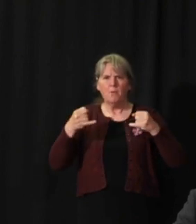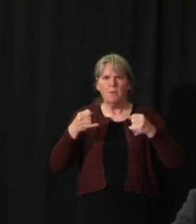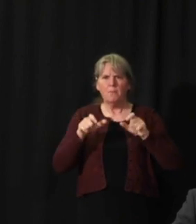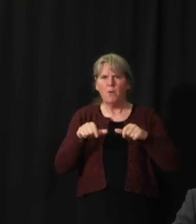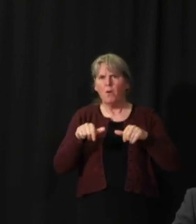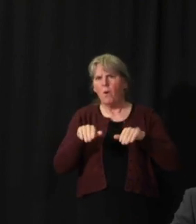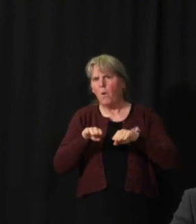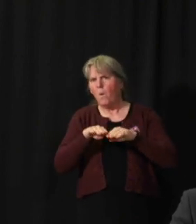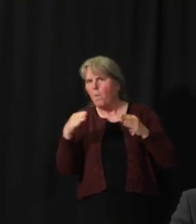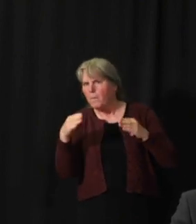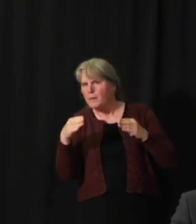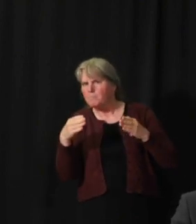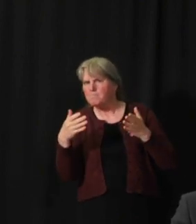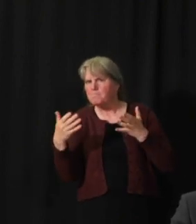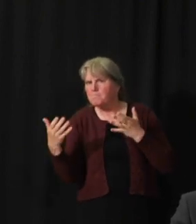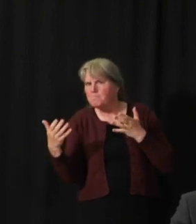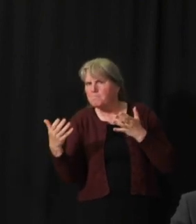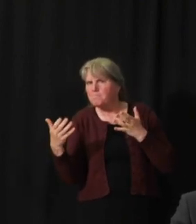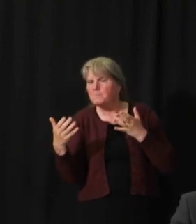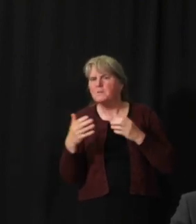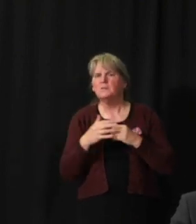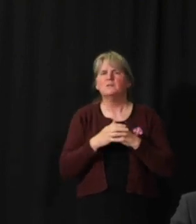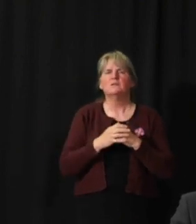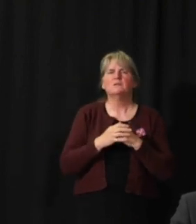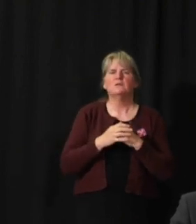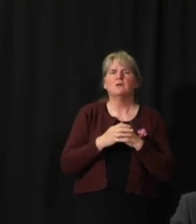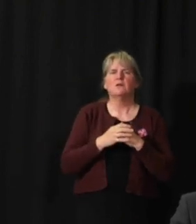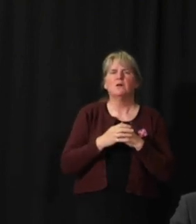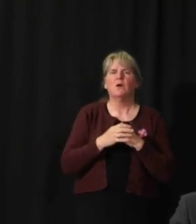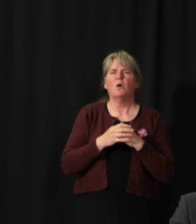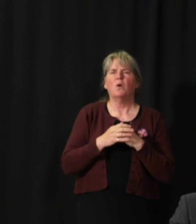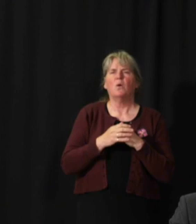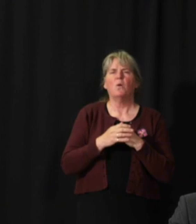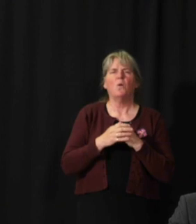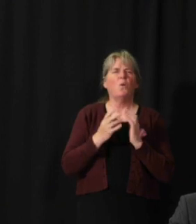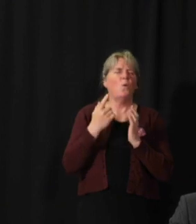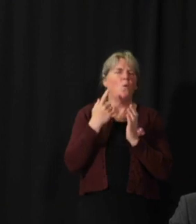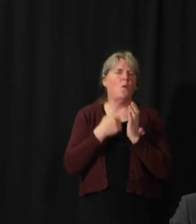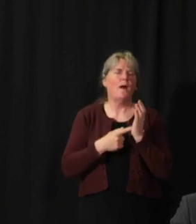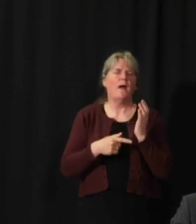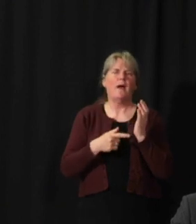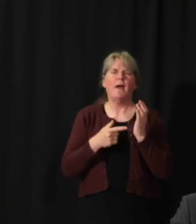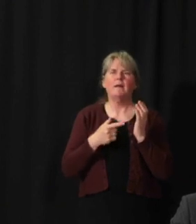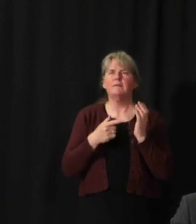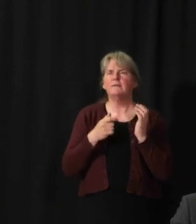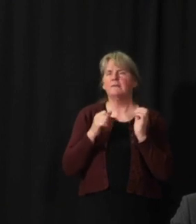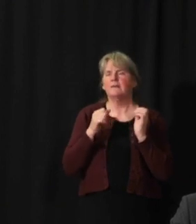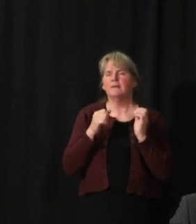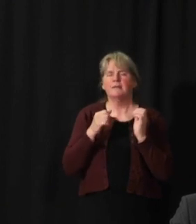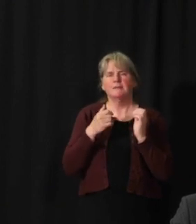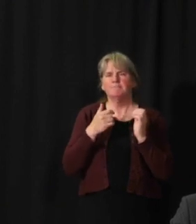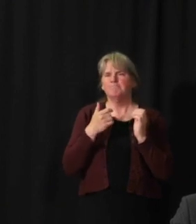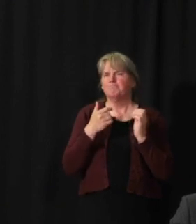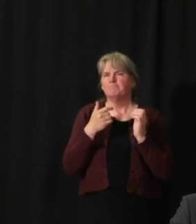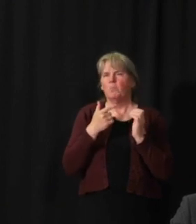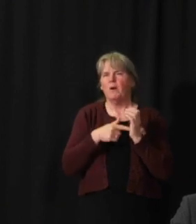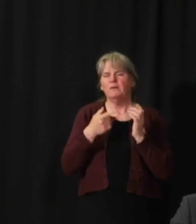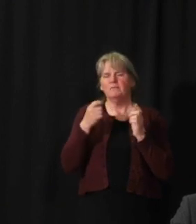the best estimates of scenarios associated